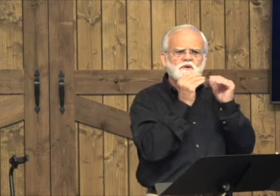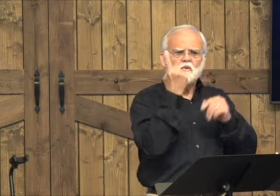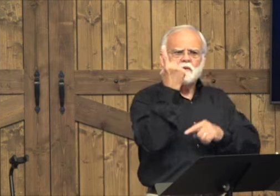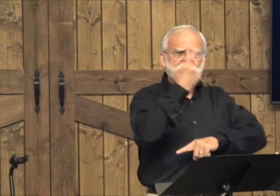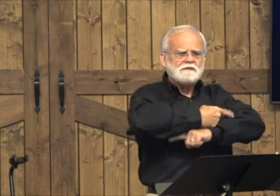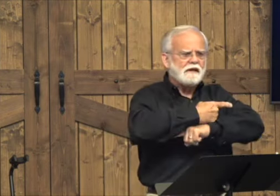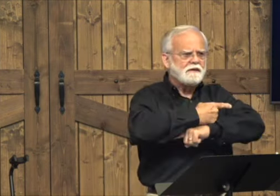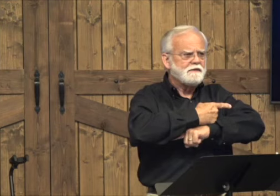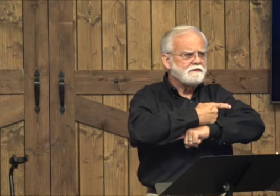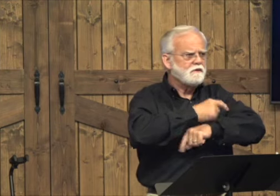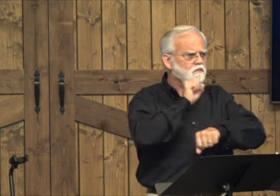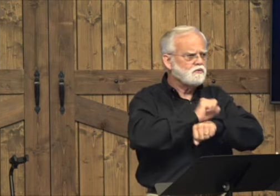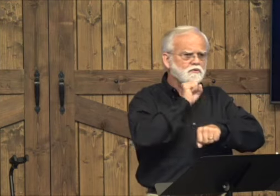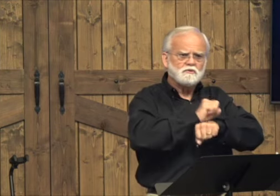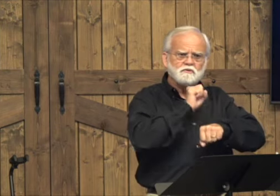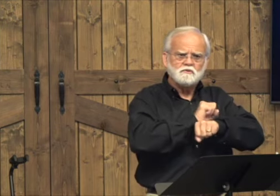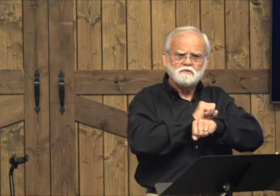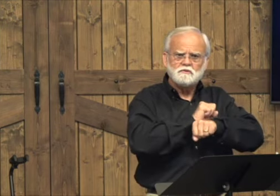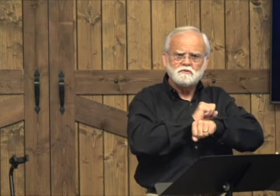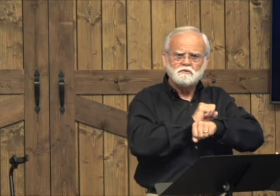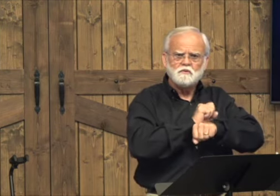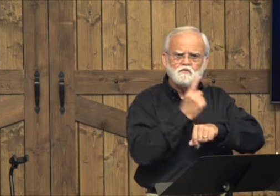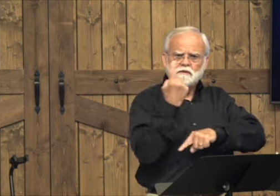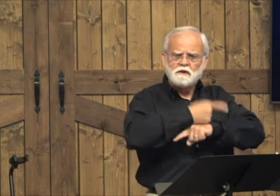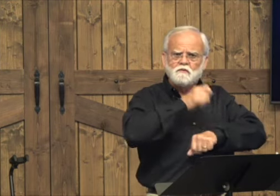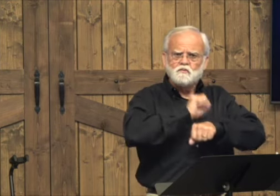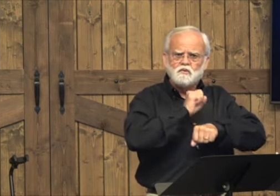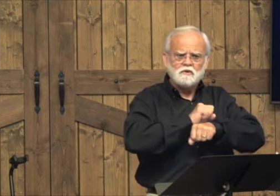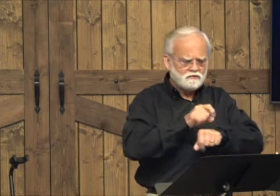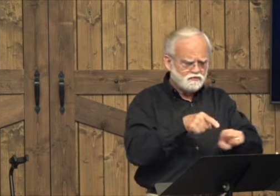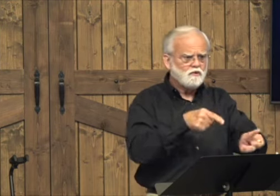One coin was equal to a day's wages.